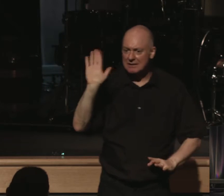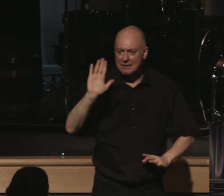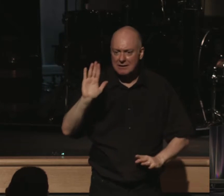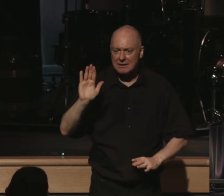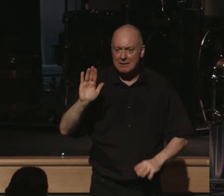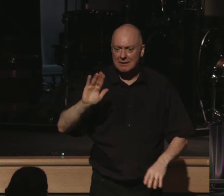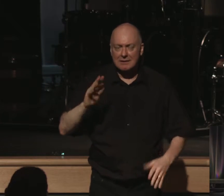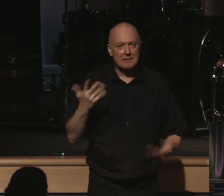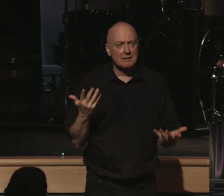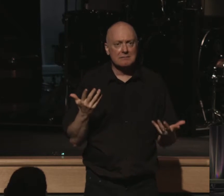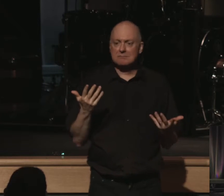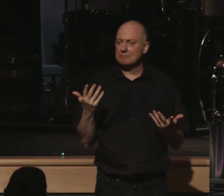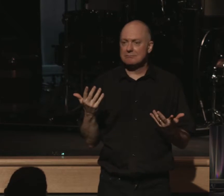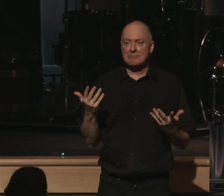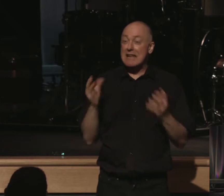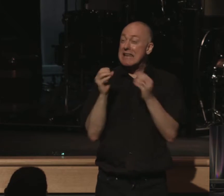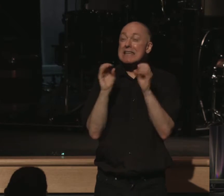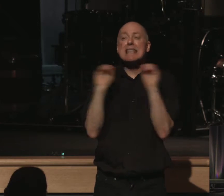Never anything more important than His children.